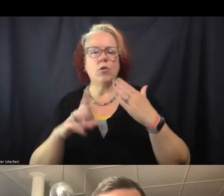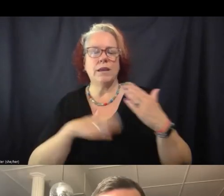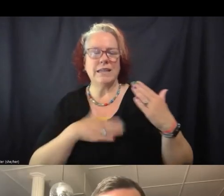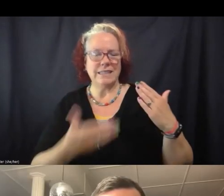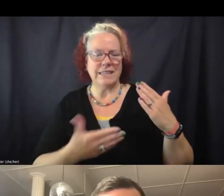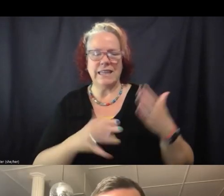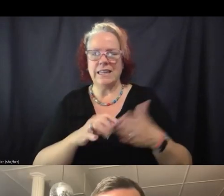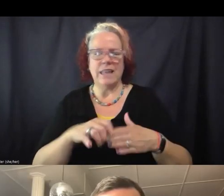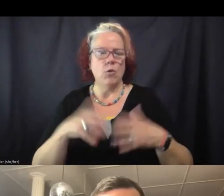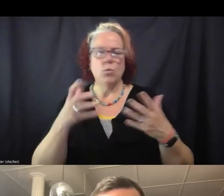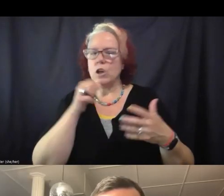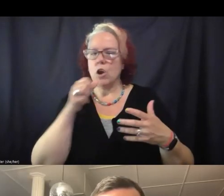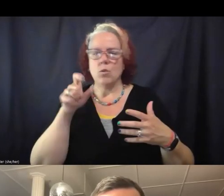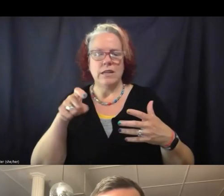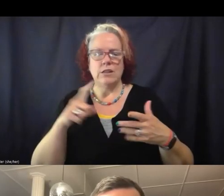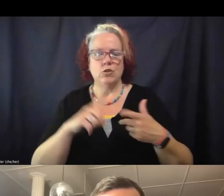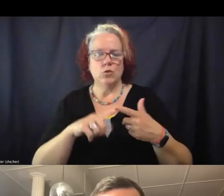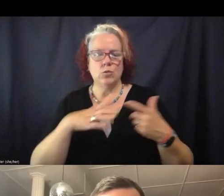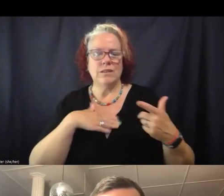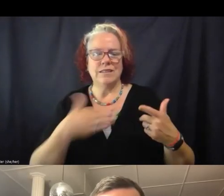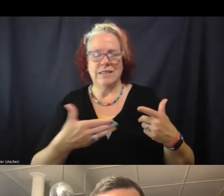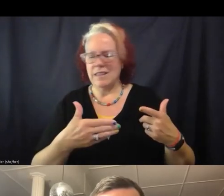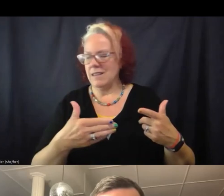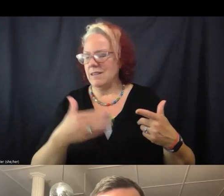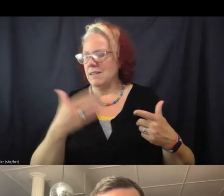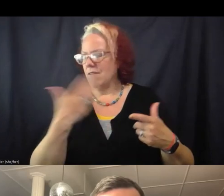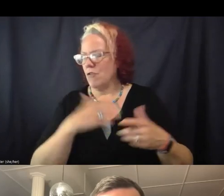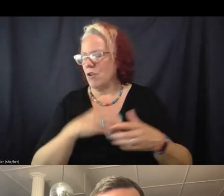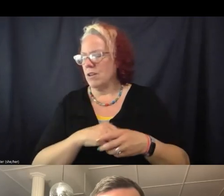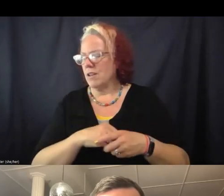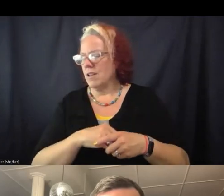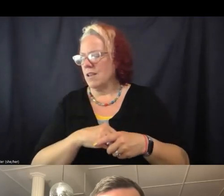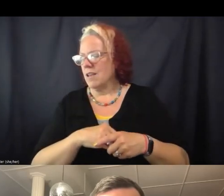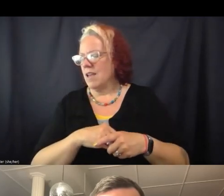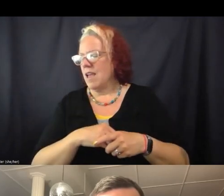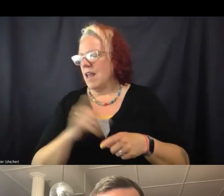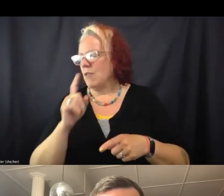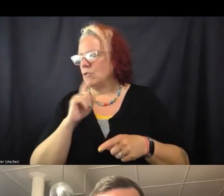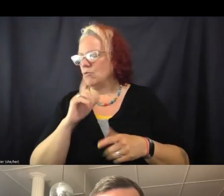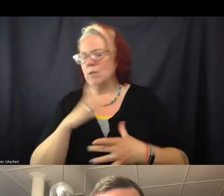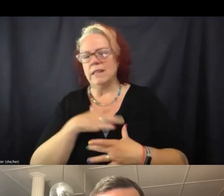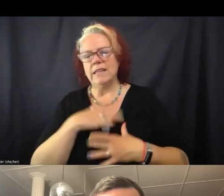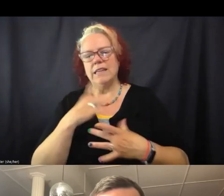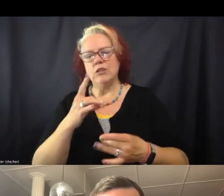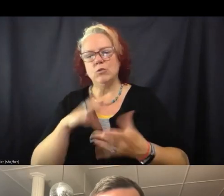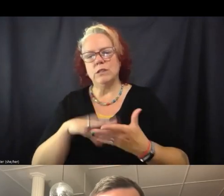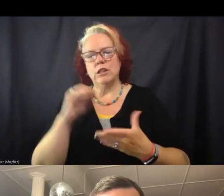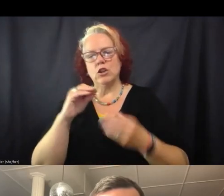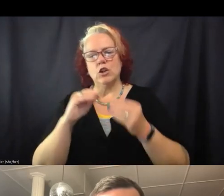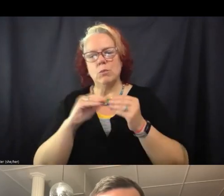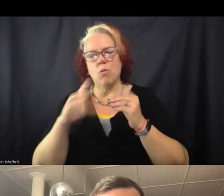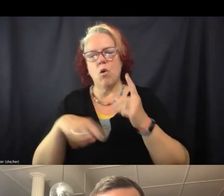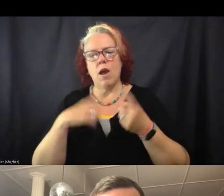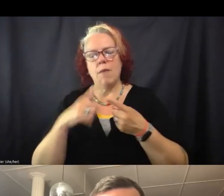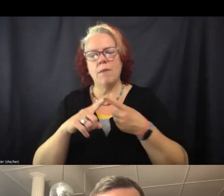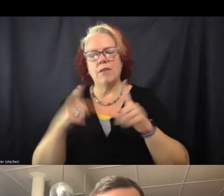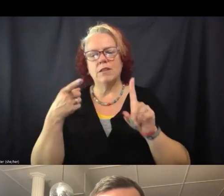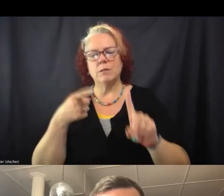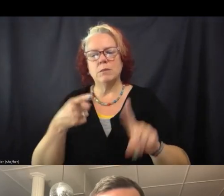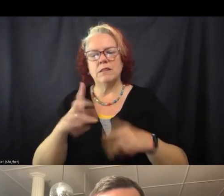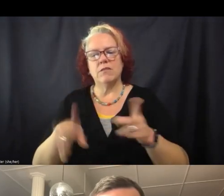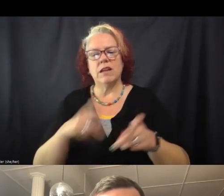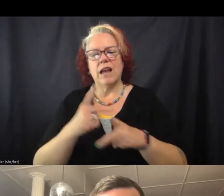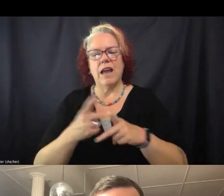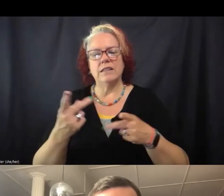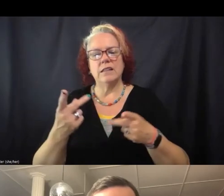need to concede up front? Um, and I was really interested in learning more about the specific kinds of giveaways that you